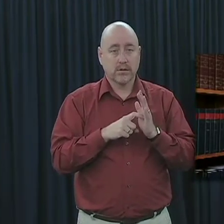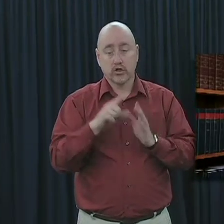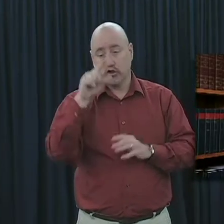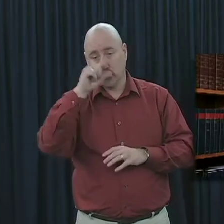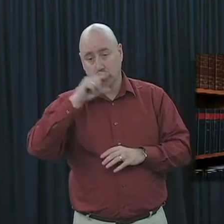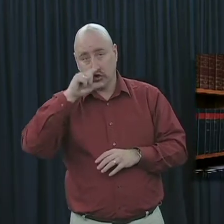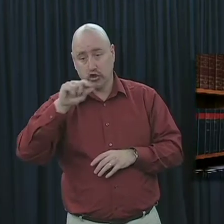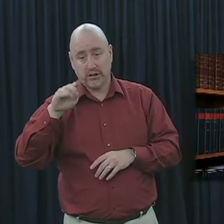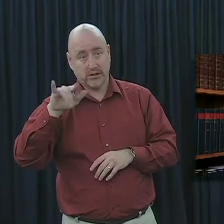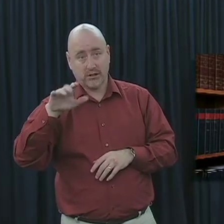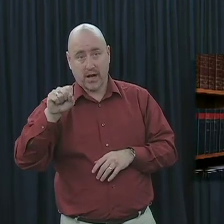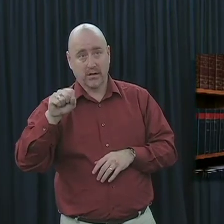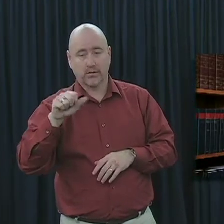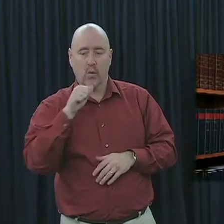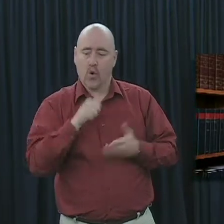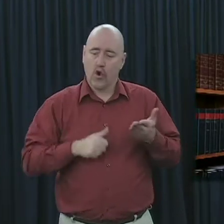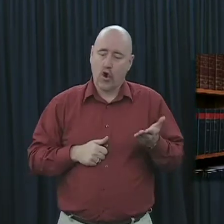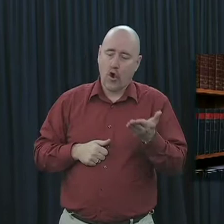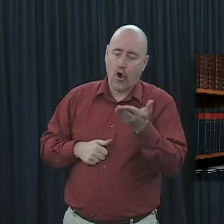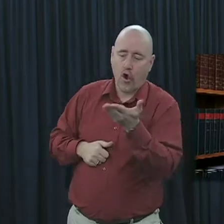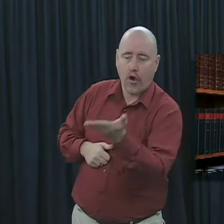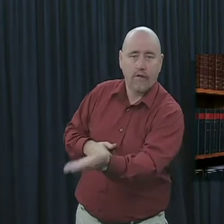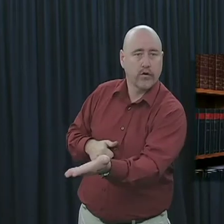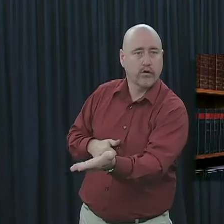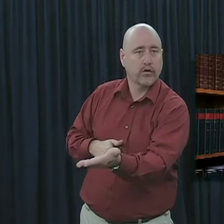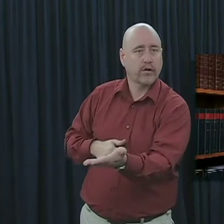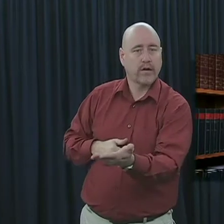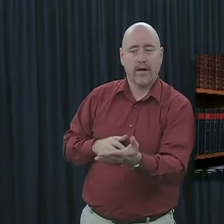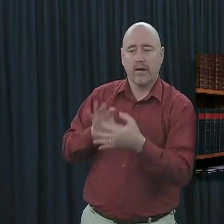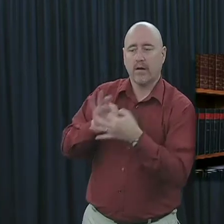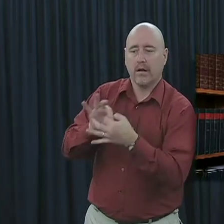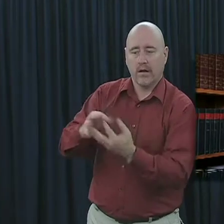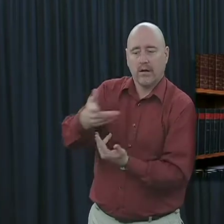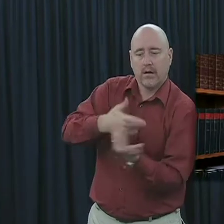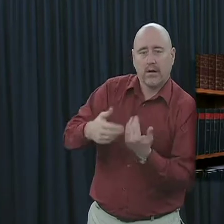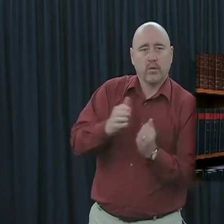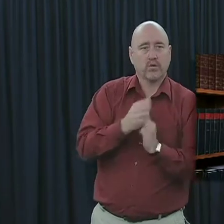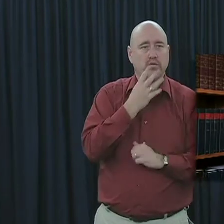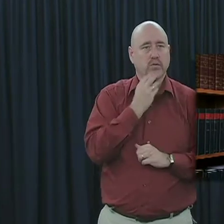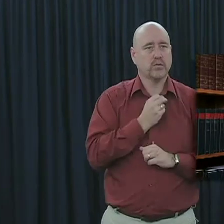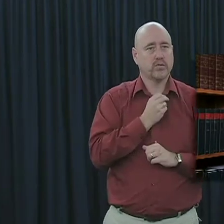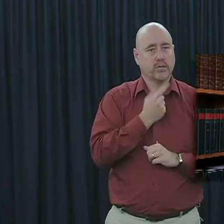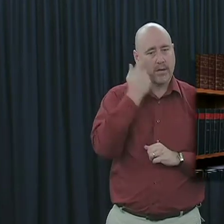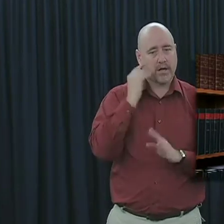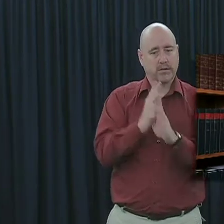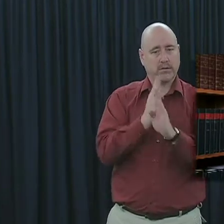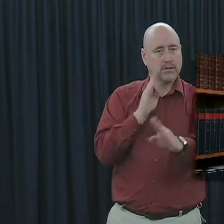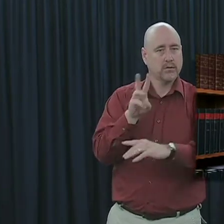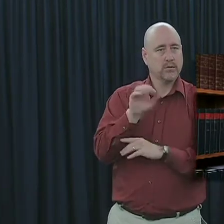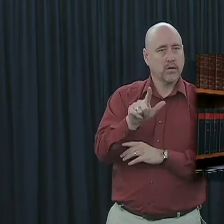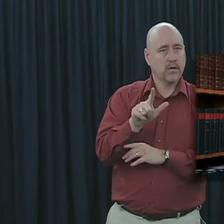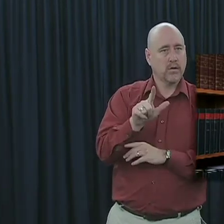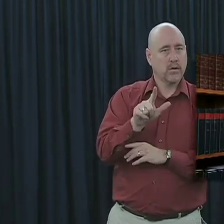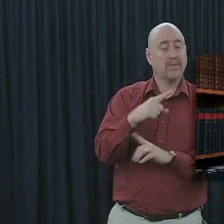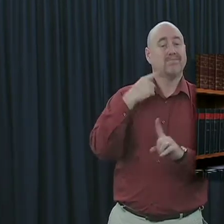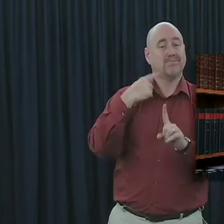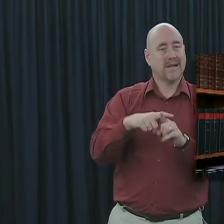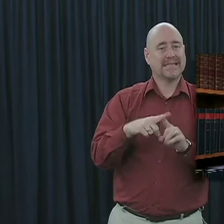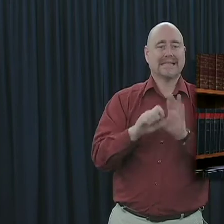Gentiles were not offered or not extended a true fellowship with the Jews as a result of this barrier. And not only that, it was symbolic